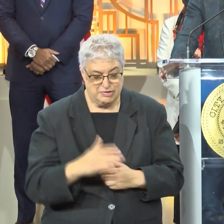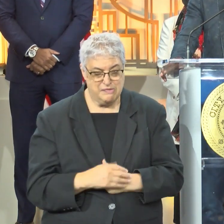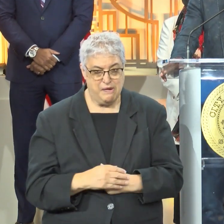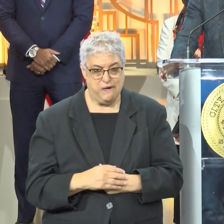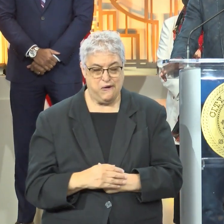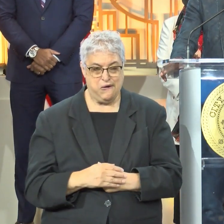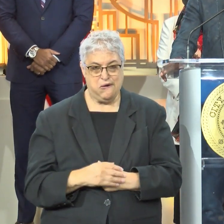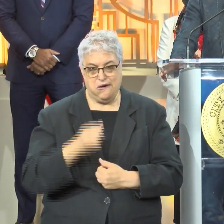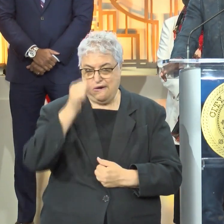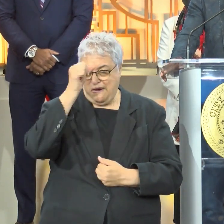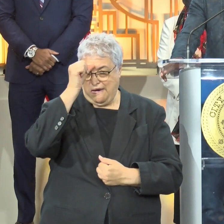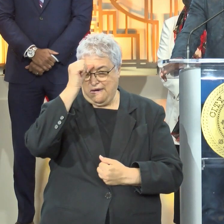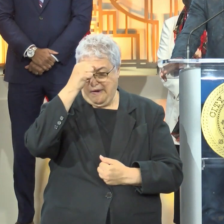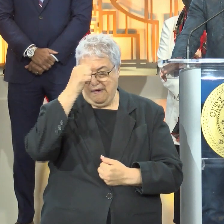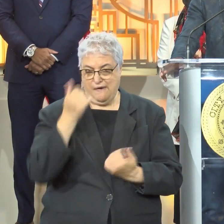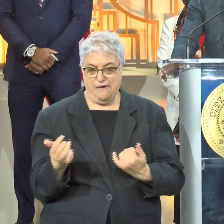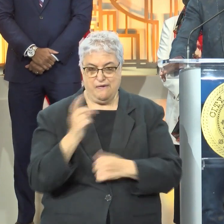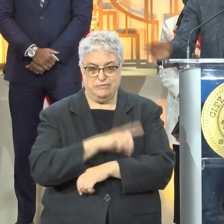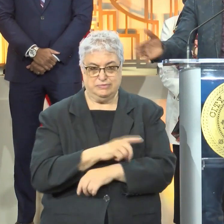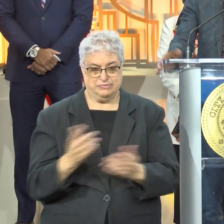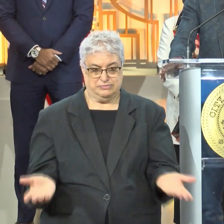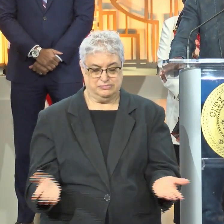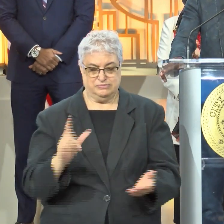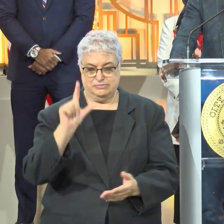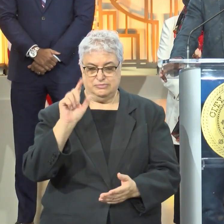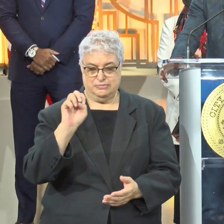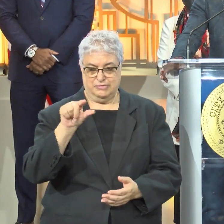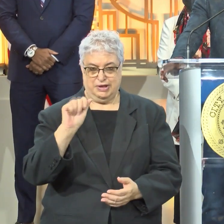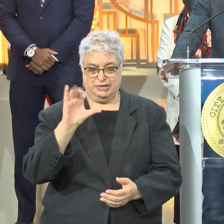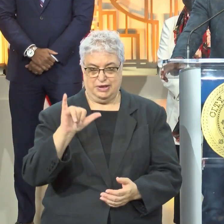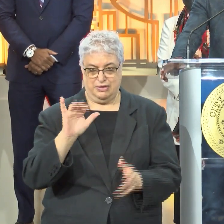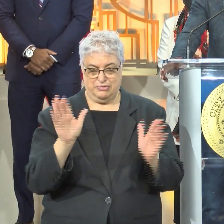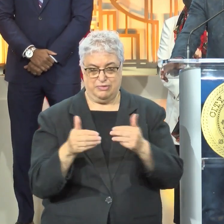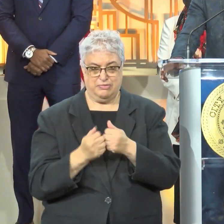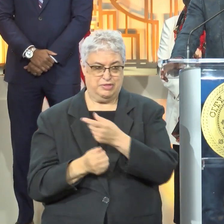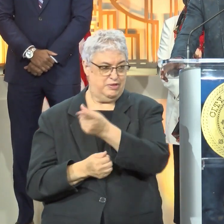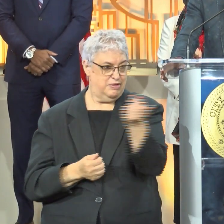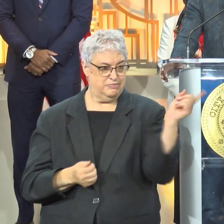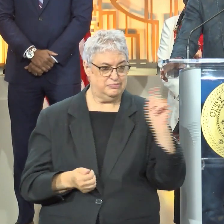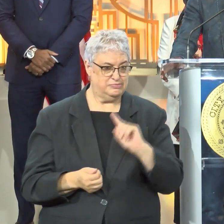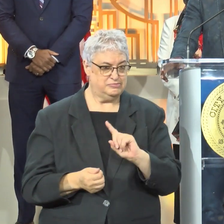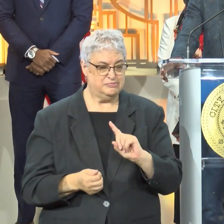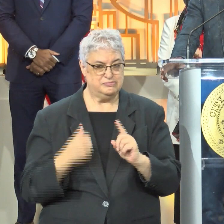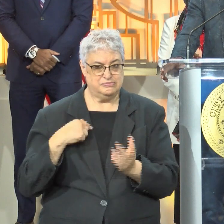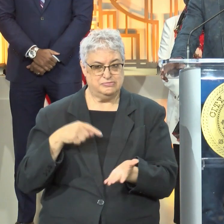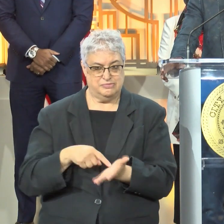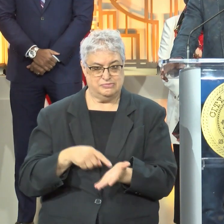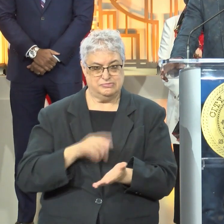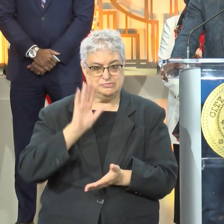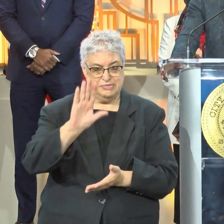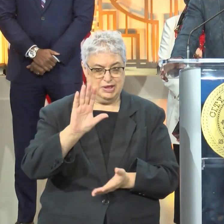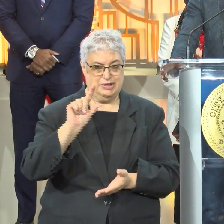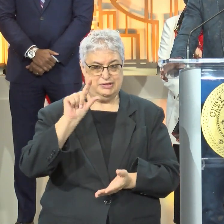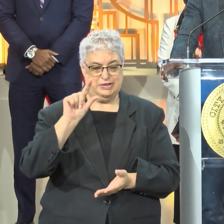And I'll never forget that as long as I live. Today, as I stand here in this legacy room with you, I owe a debt of gratitude to his